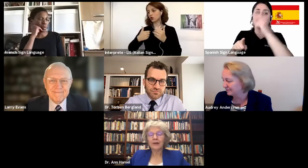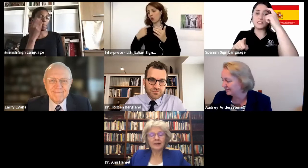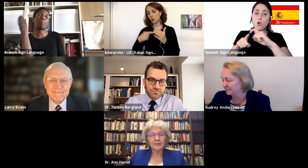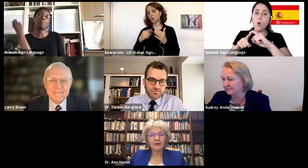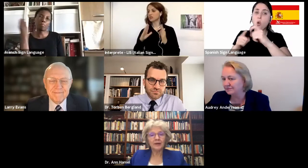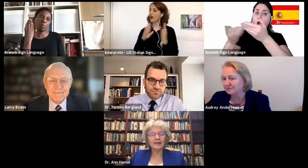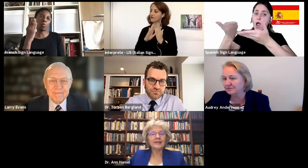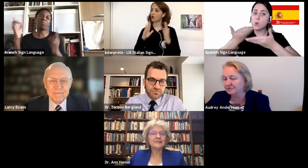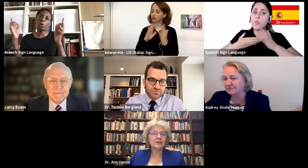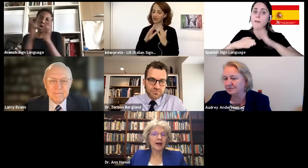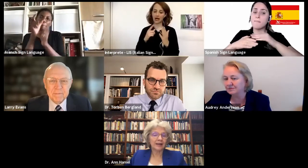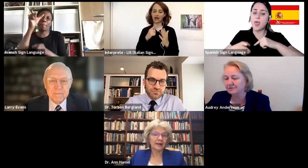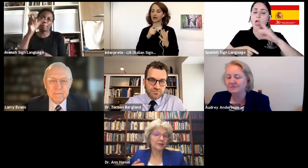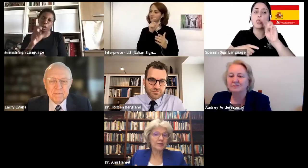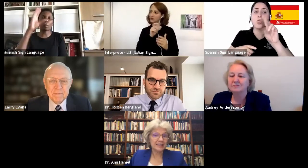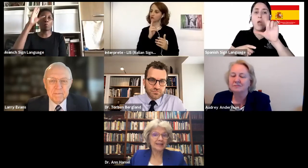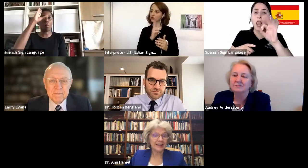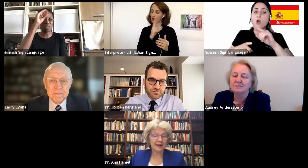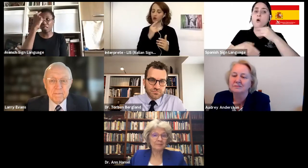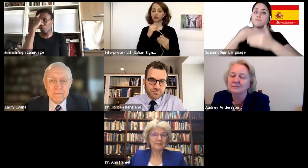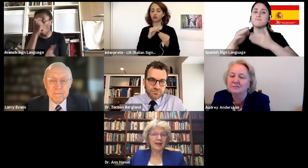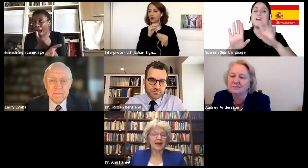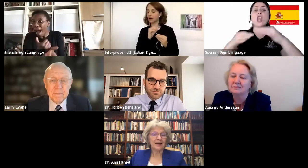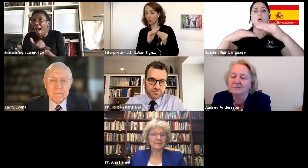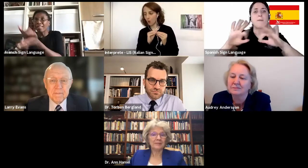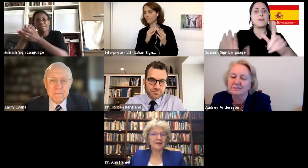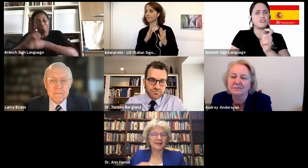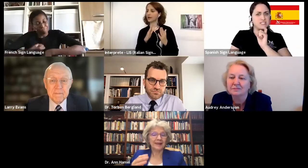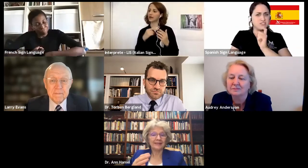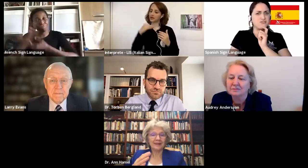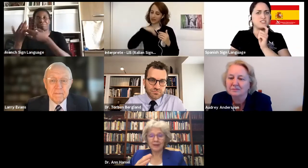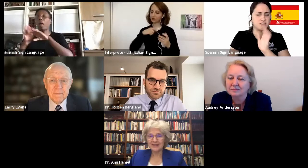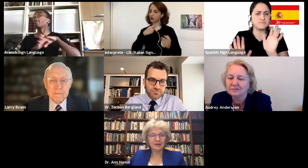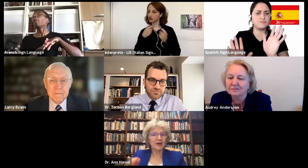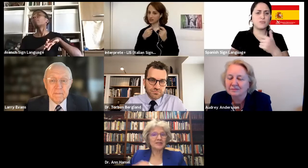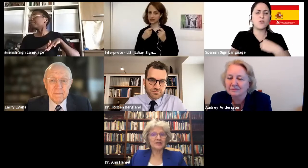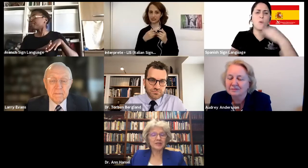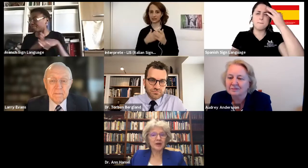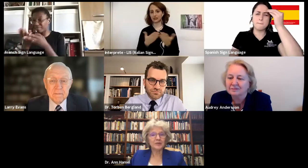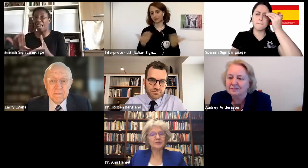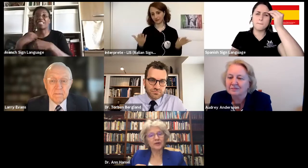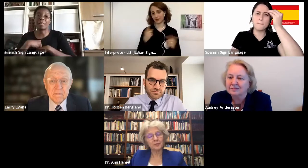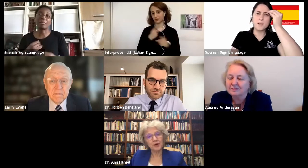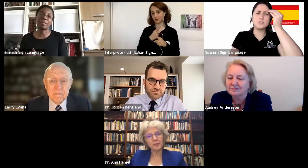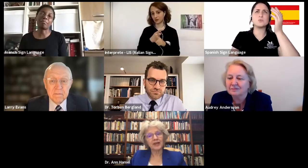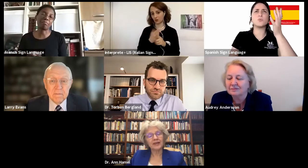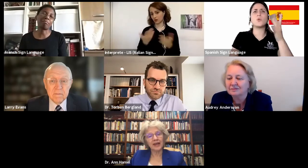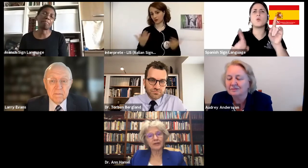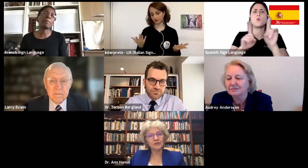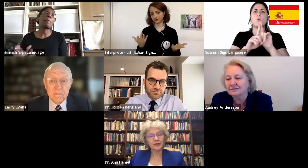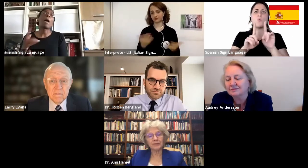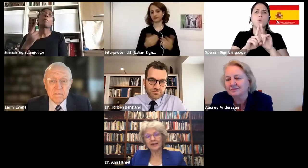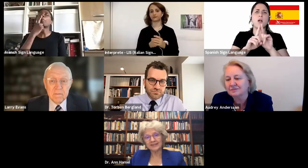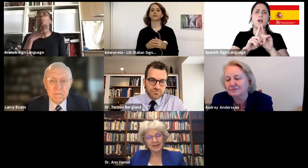But, you know, I think it's a lot like losing a limb. You know, my son lost his toes with appropriate